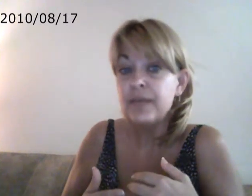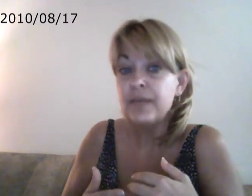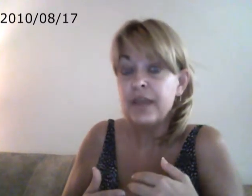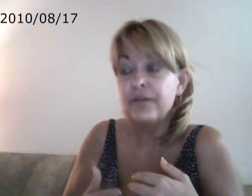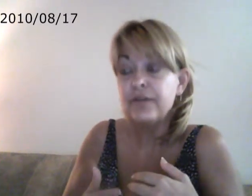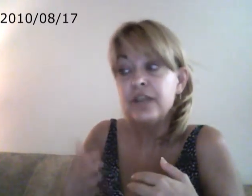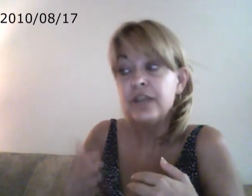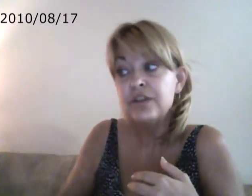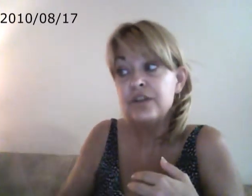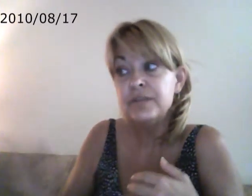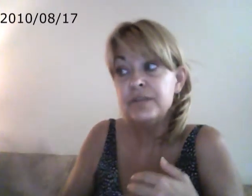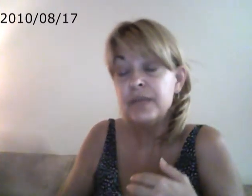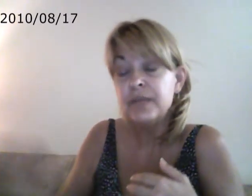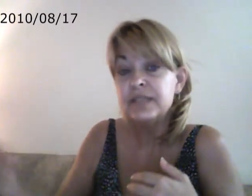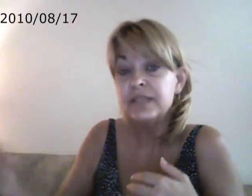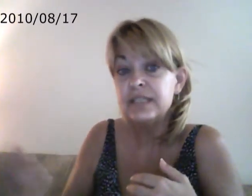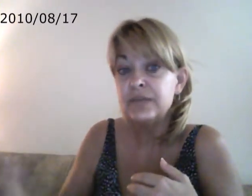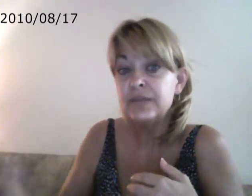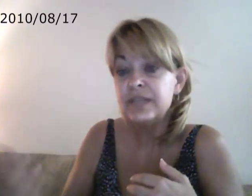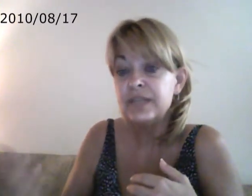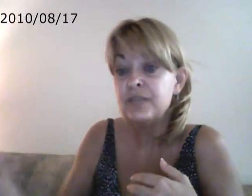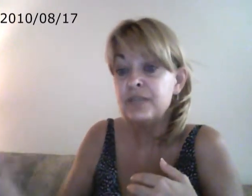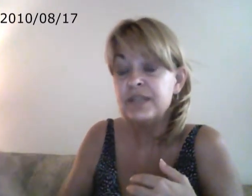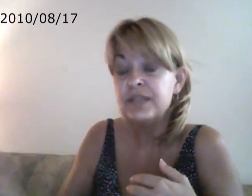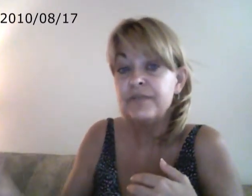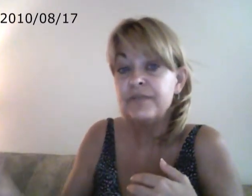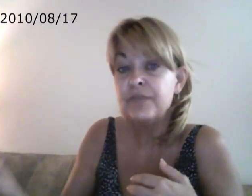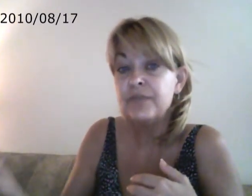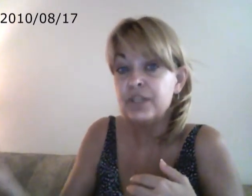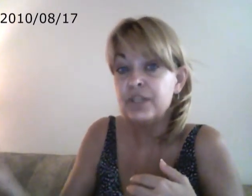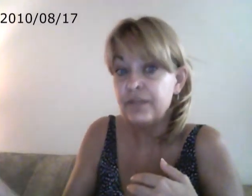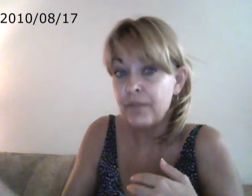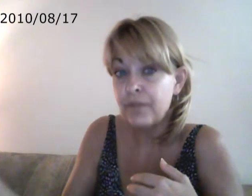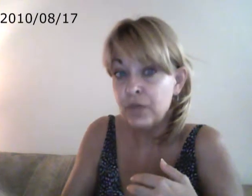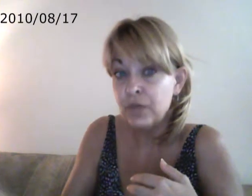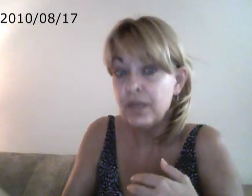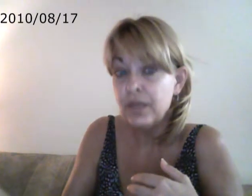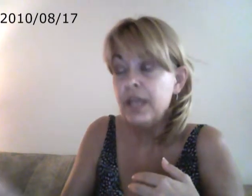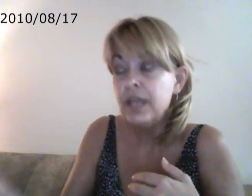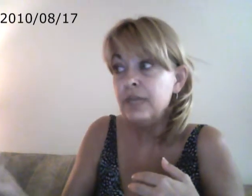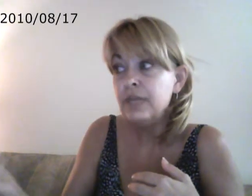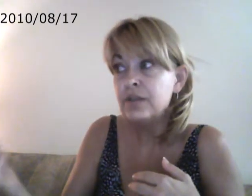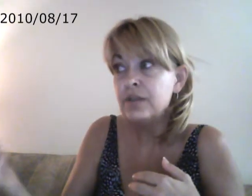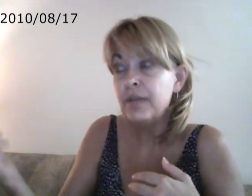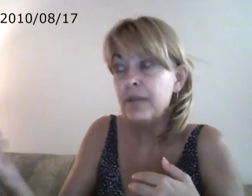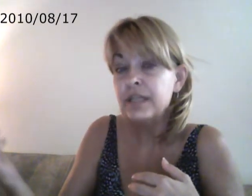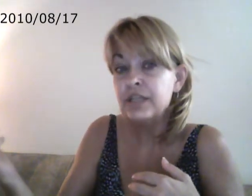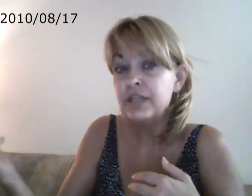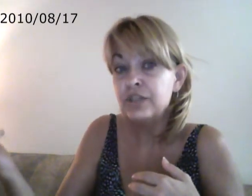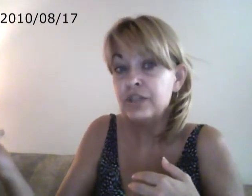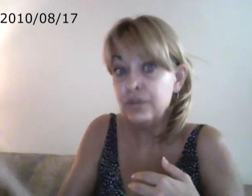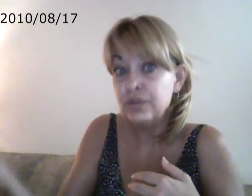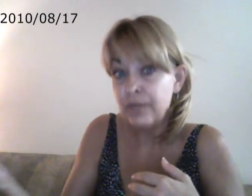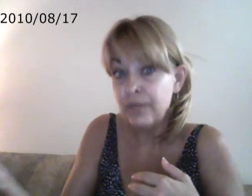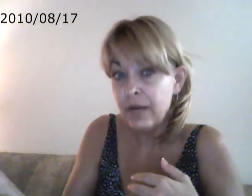behavior and start to be able to send and receive information from you. He will start paying attention to you, the parent,